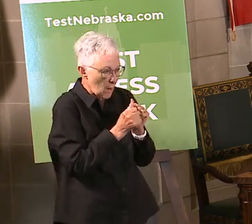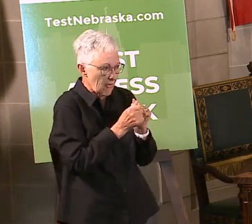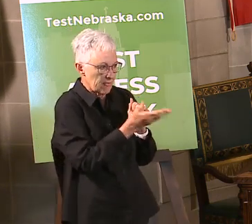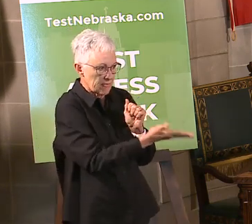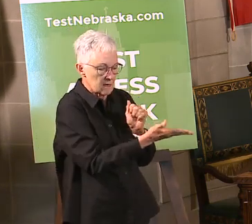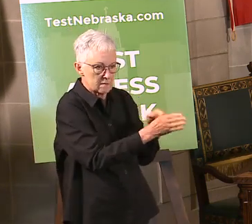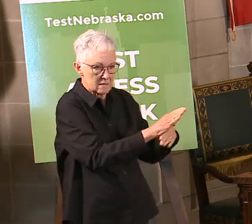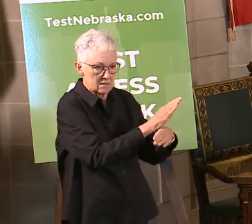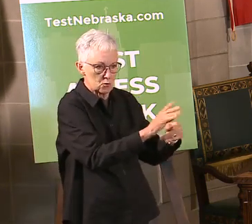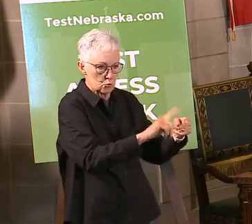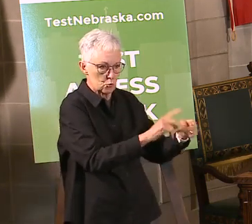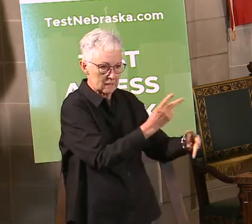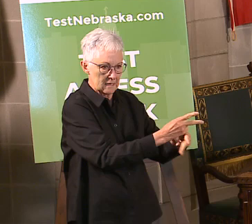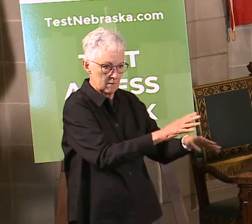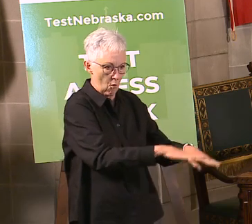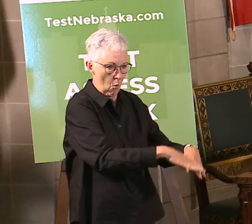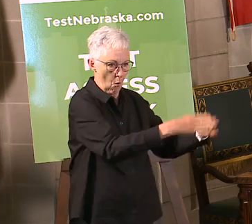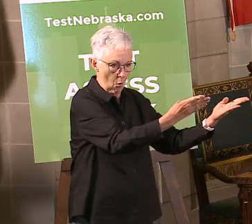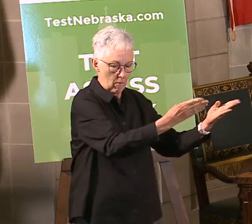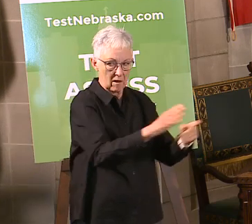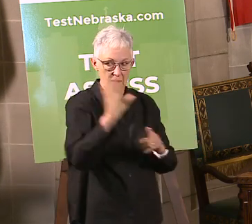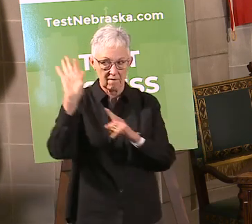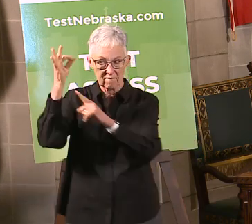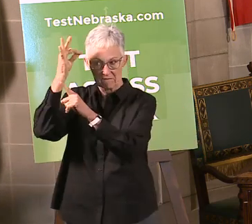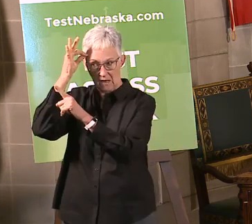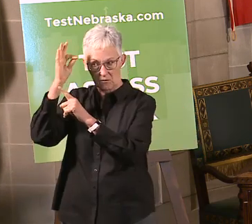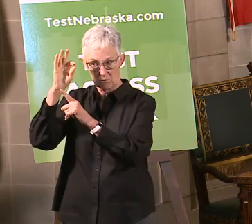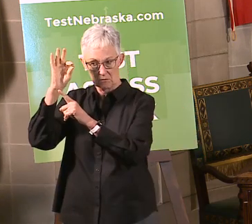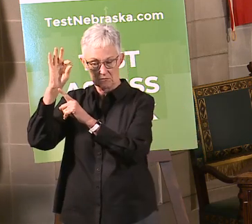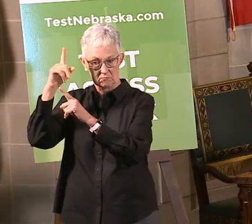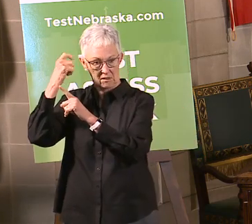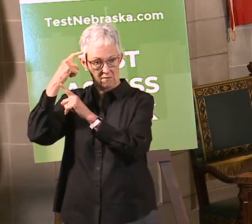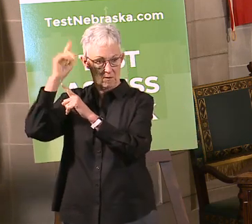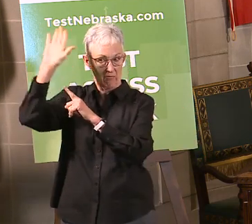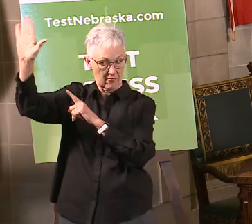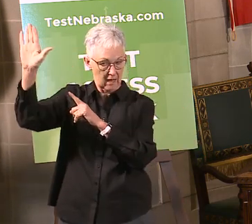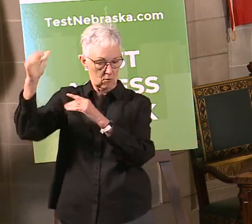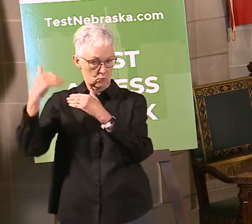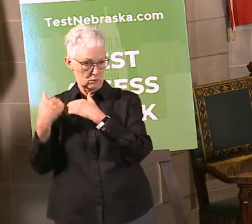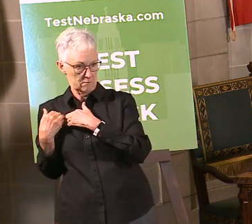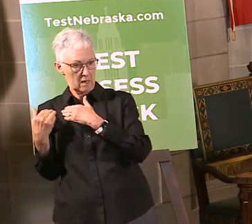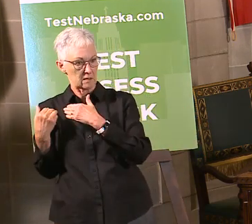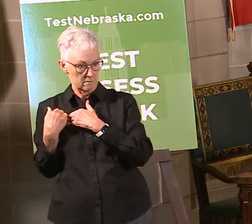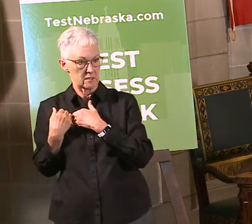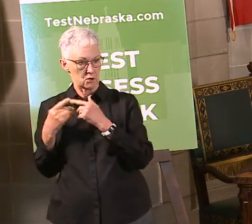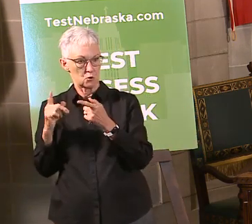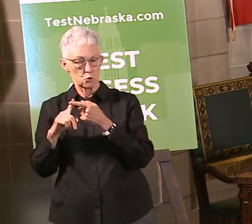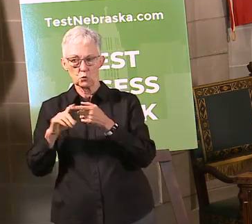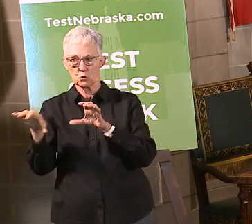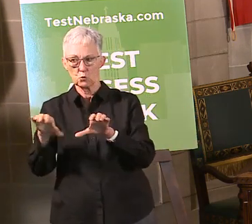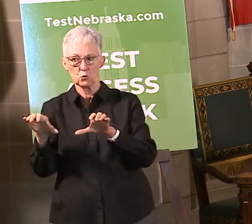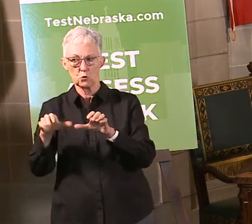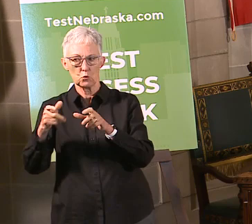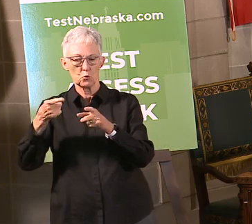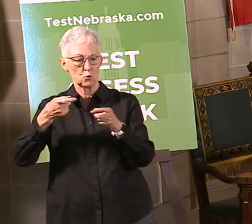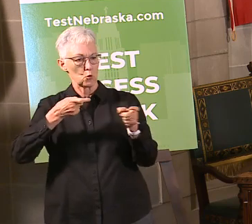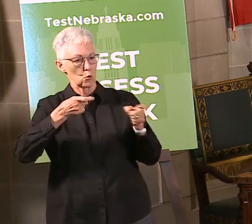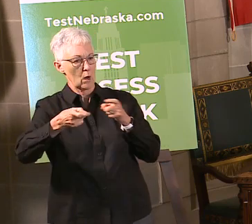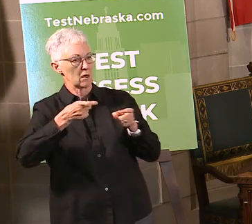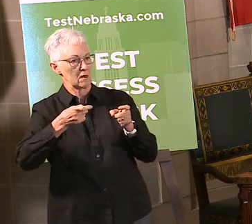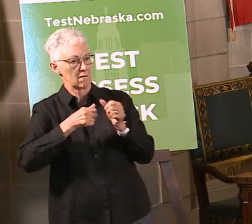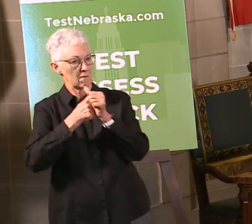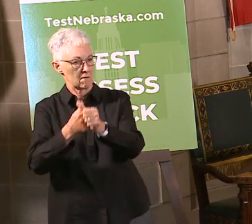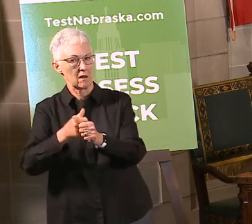The federal government's job is to do the regulation. Apparently the ACLU in their statement or press release or whatever is saying the